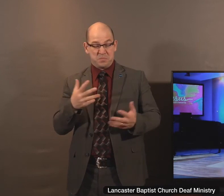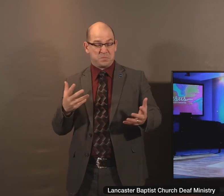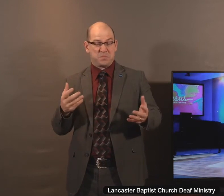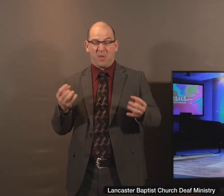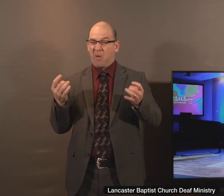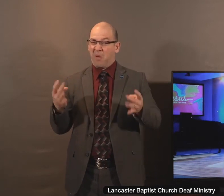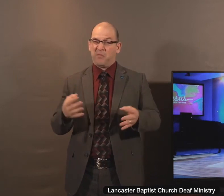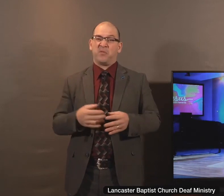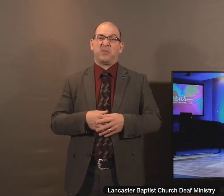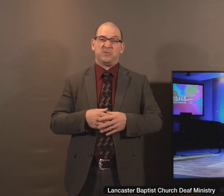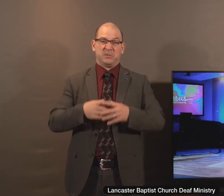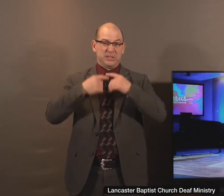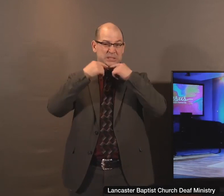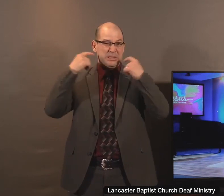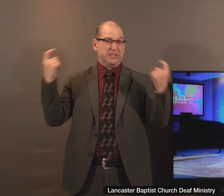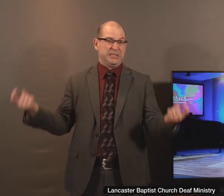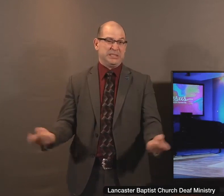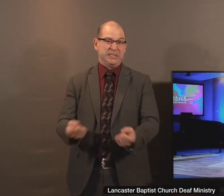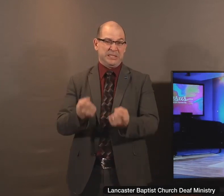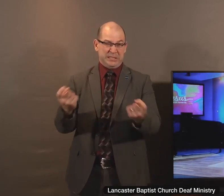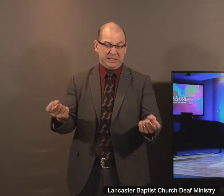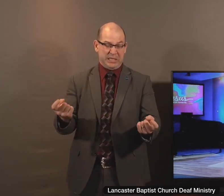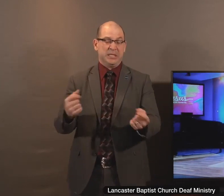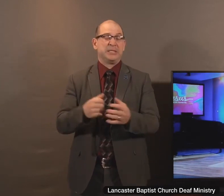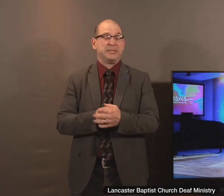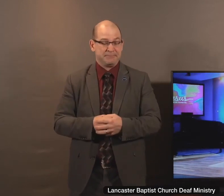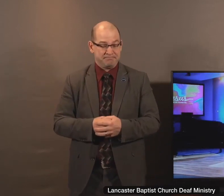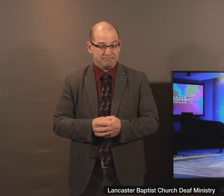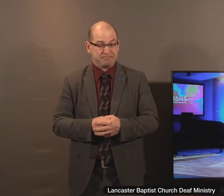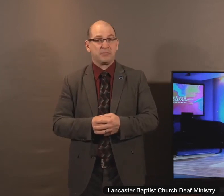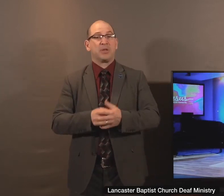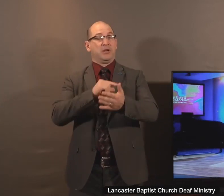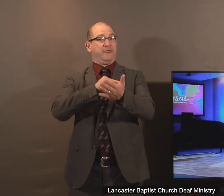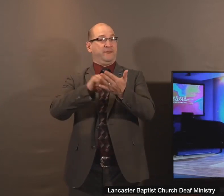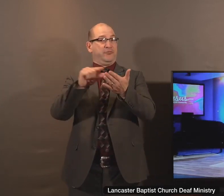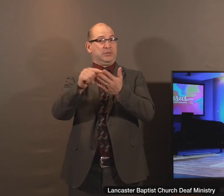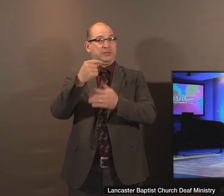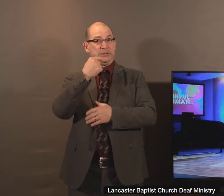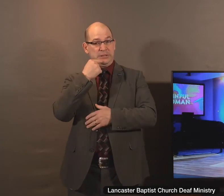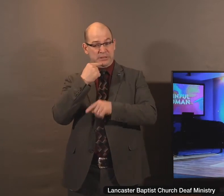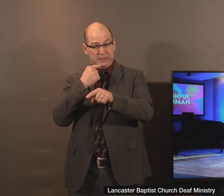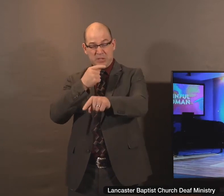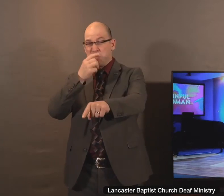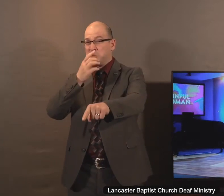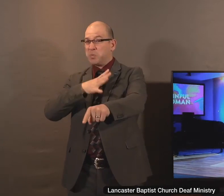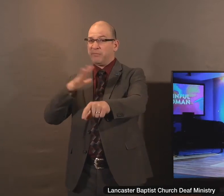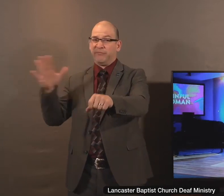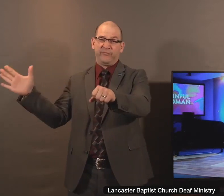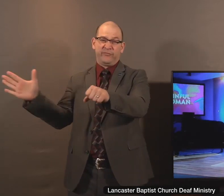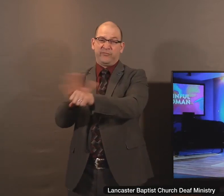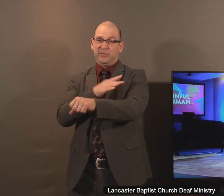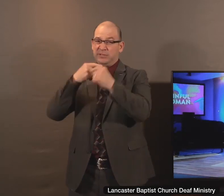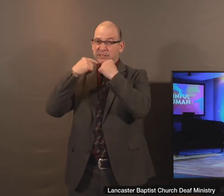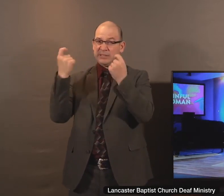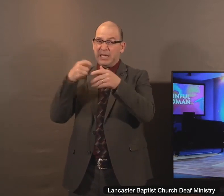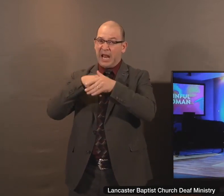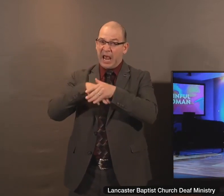And so I want you to see this right off the bat. We see in the scripture this morning, a sinful woman that is coming in to this gathering.